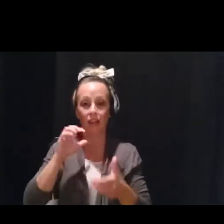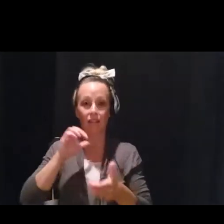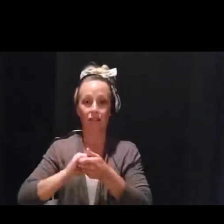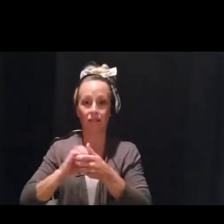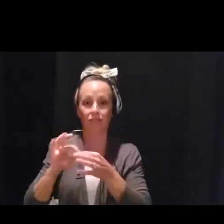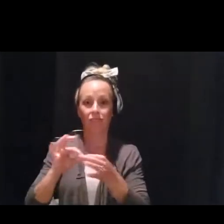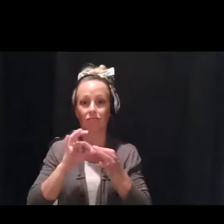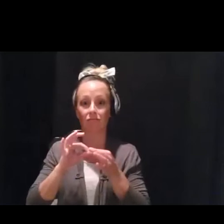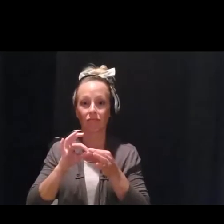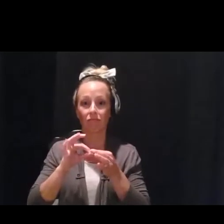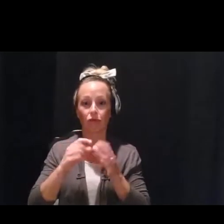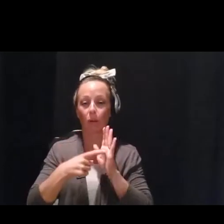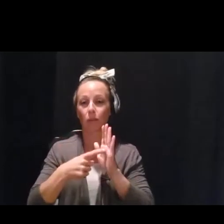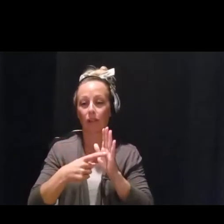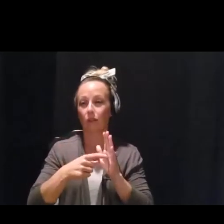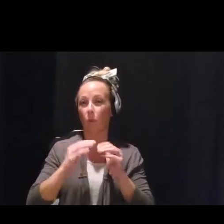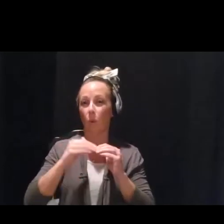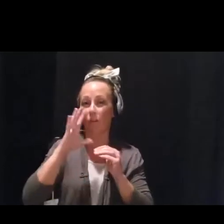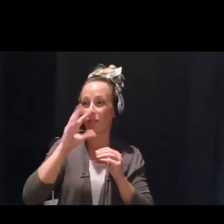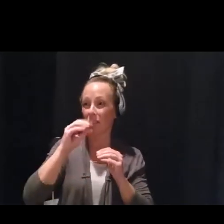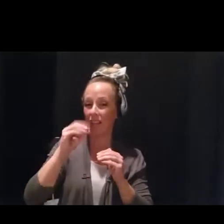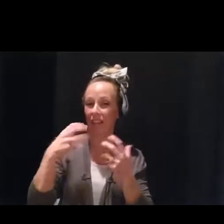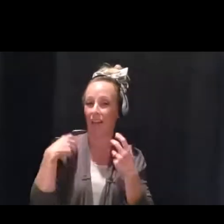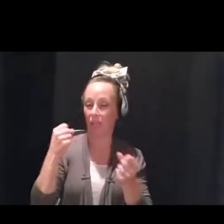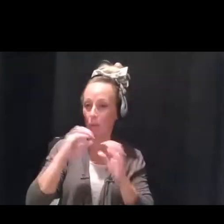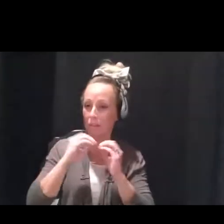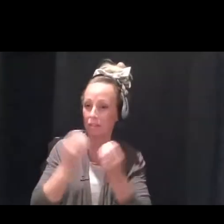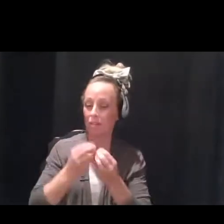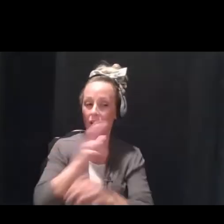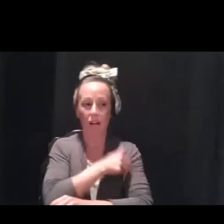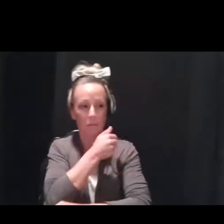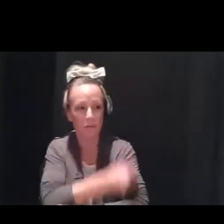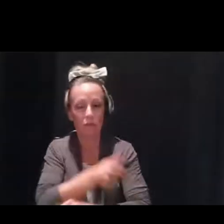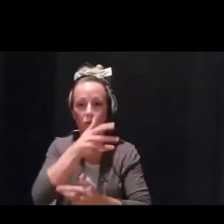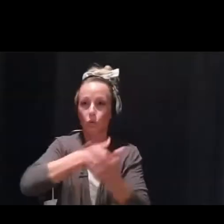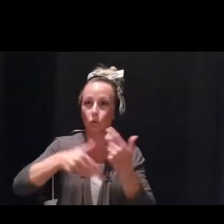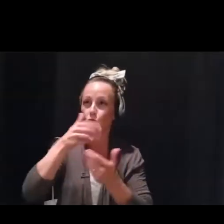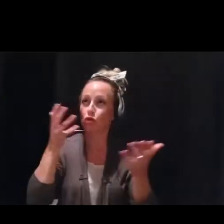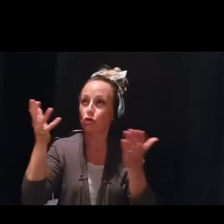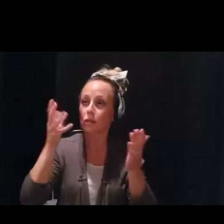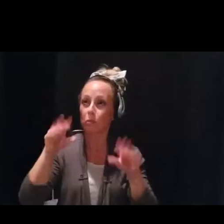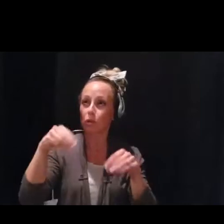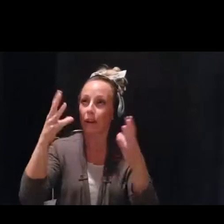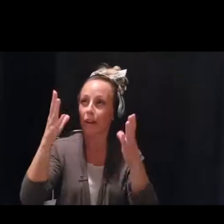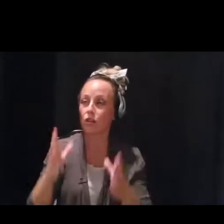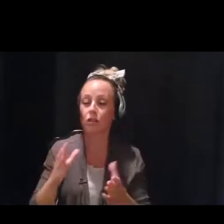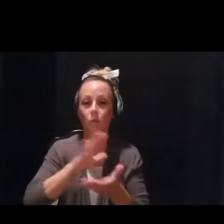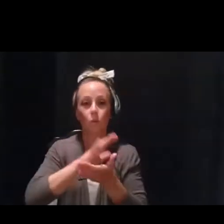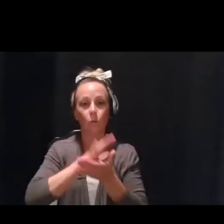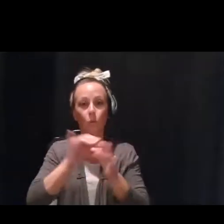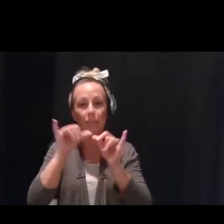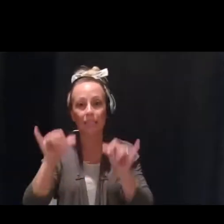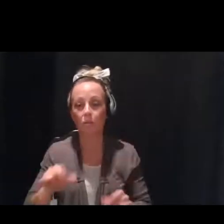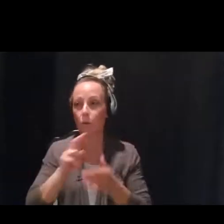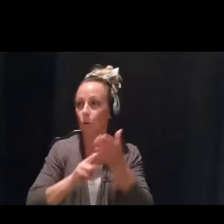50 area behavioral health organizations, hospitals, social service providers, school systems, university